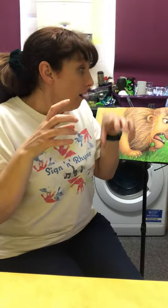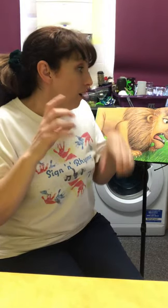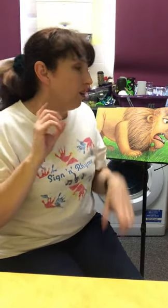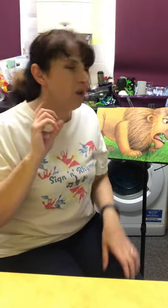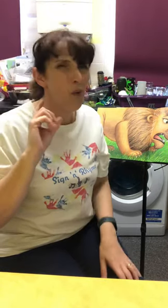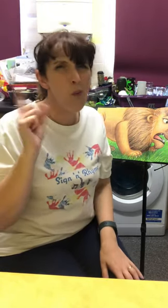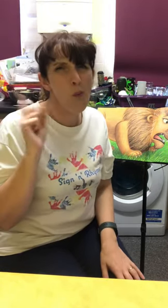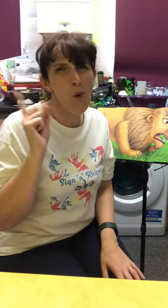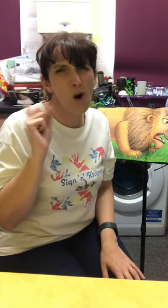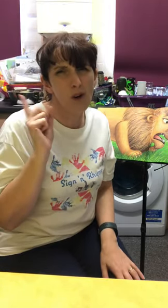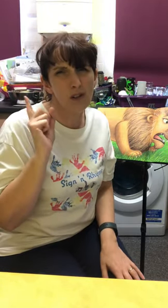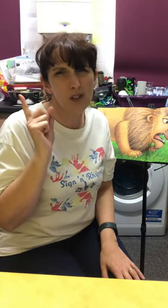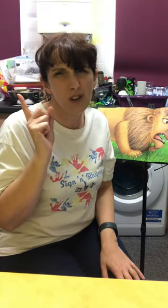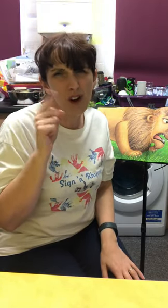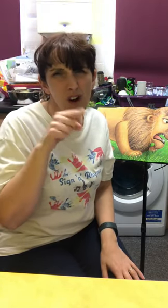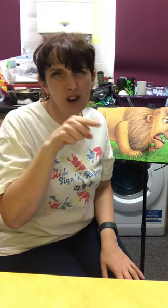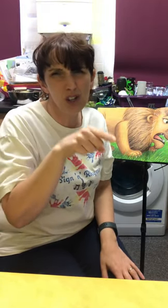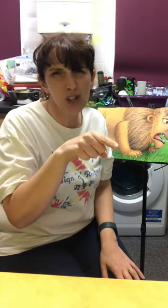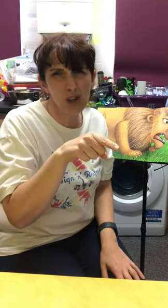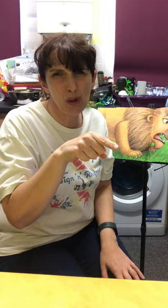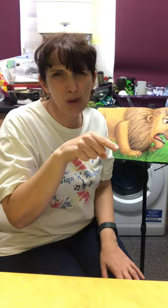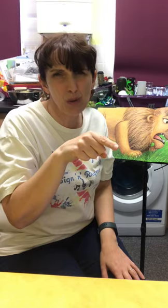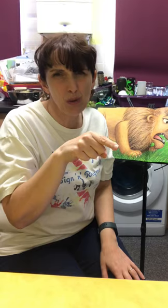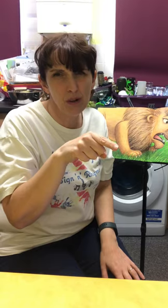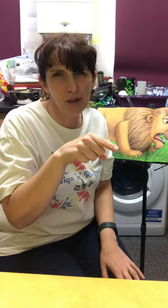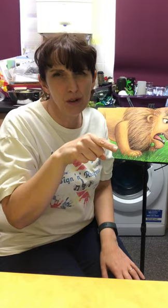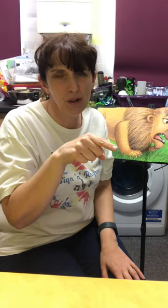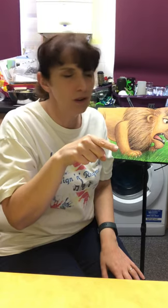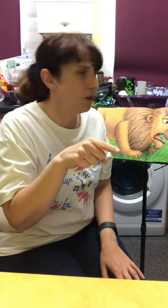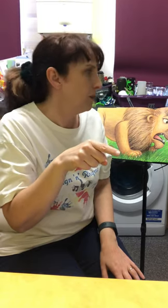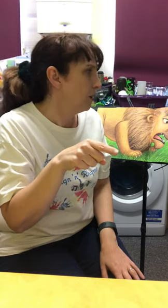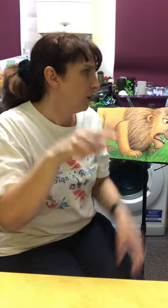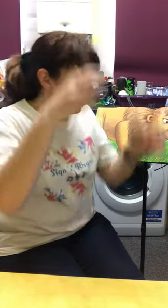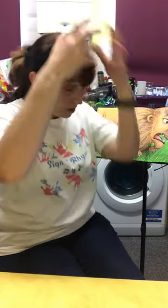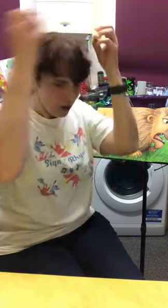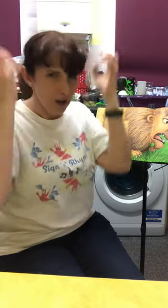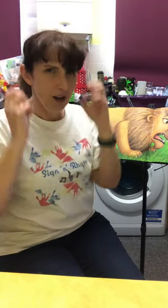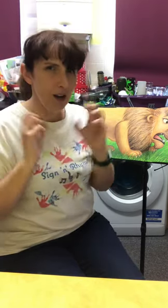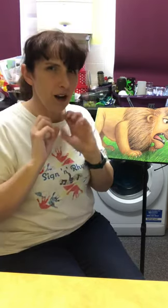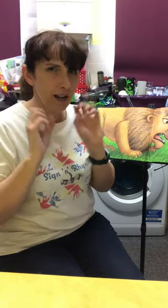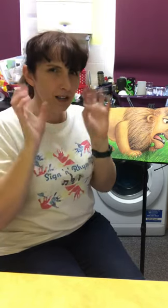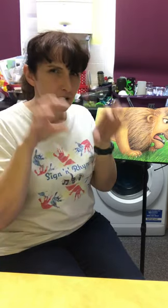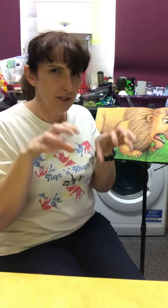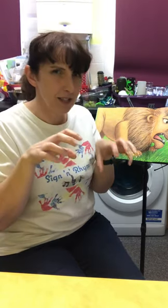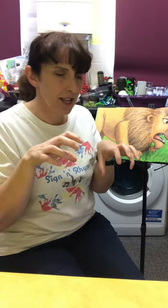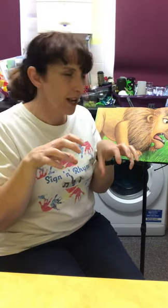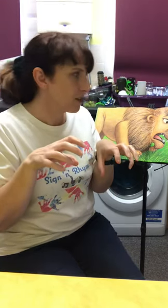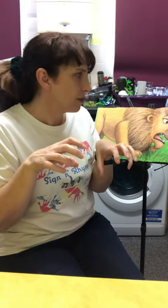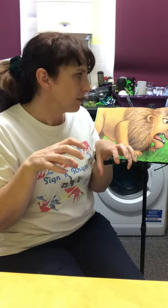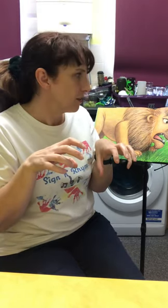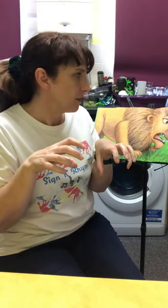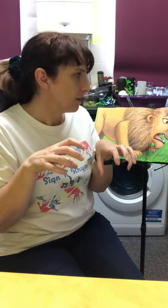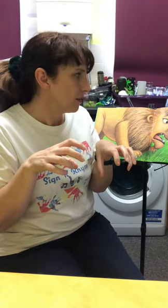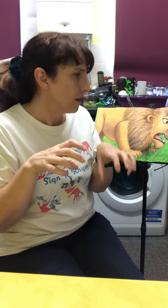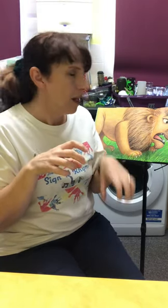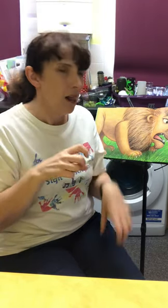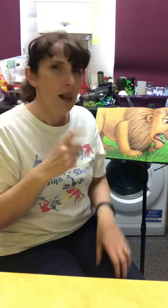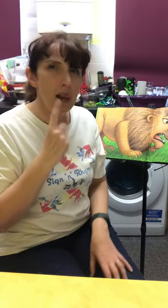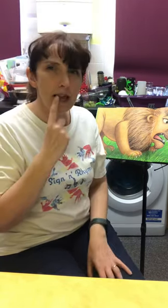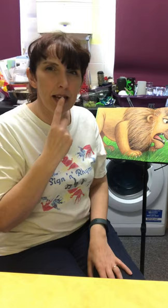What are you? Lion said, licking